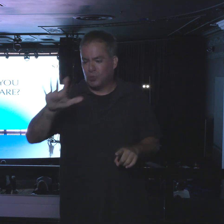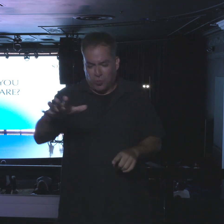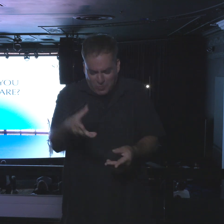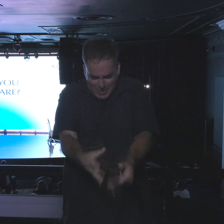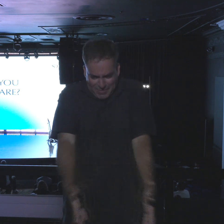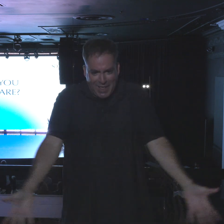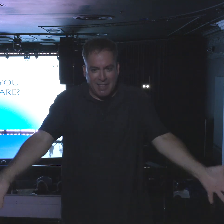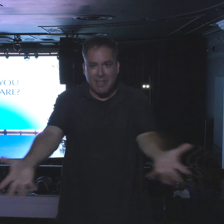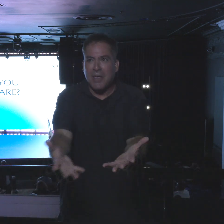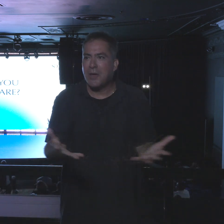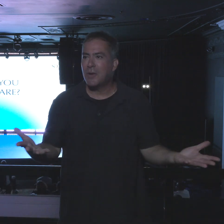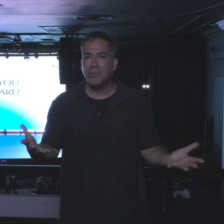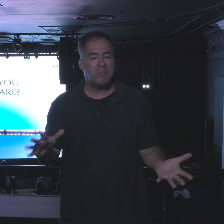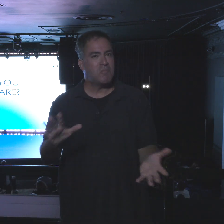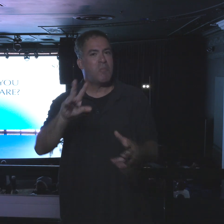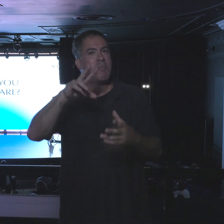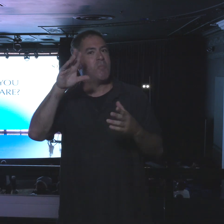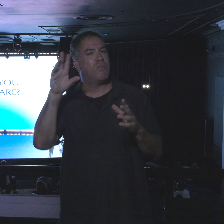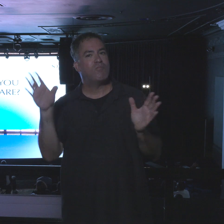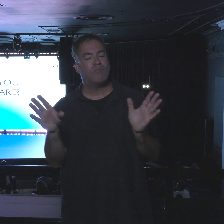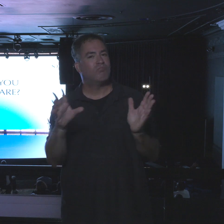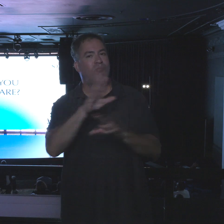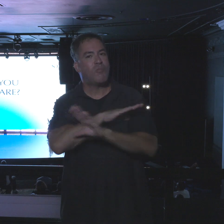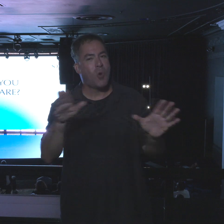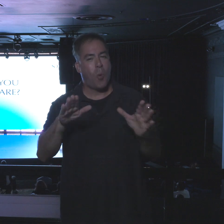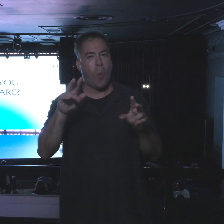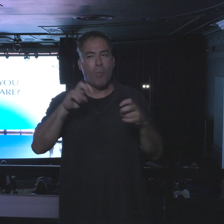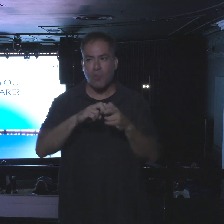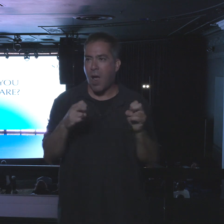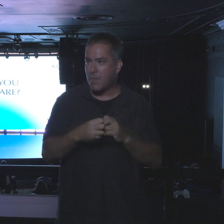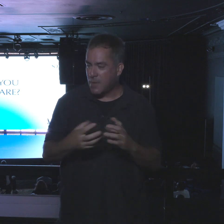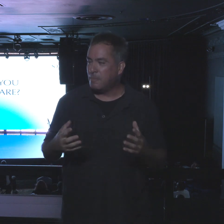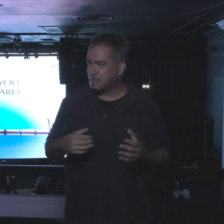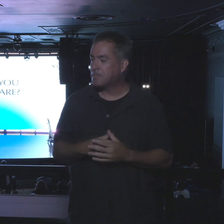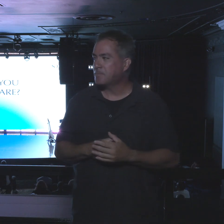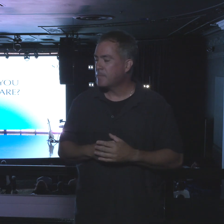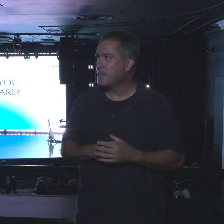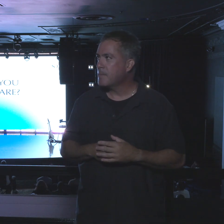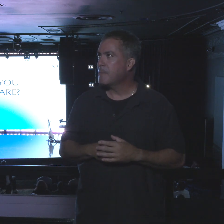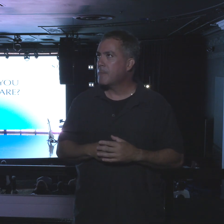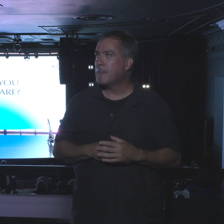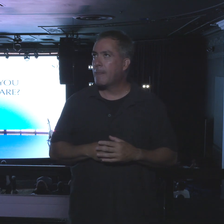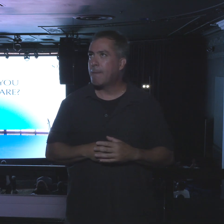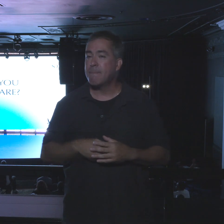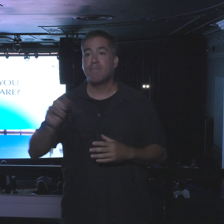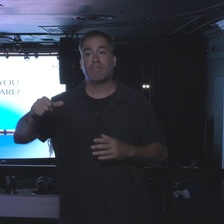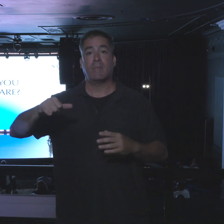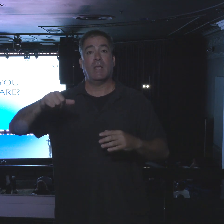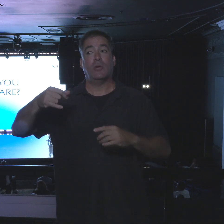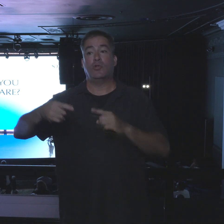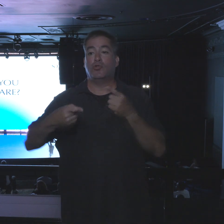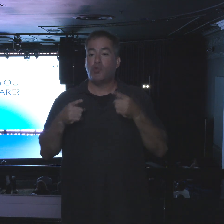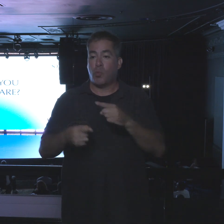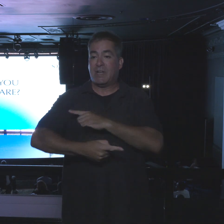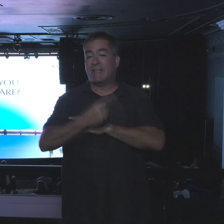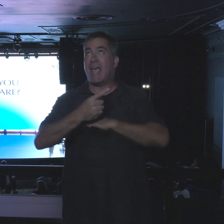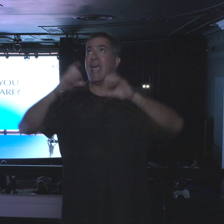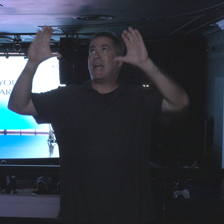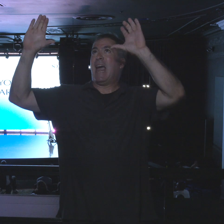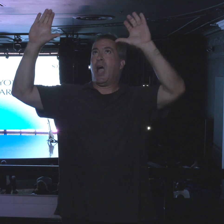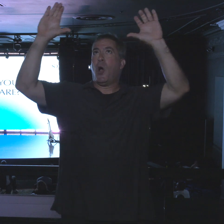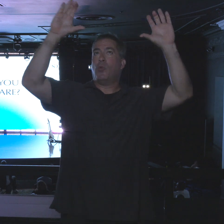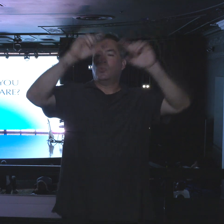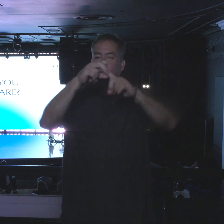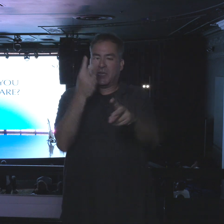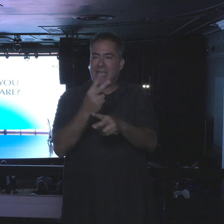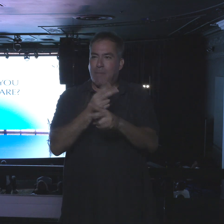too hot, no problem. I'll be a cloud by day, too cold, no problem. I'll be